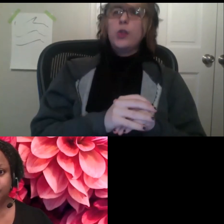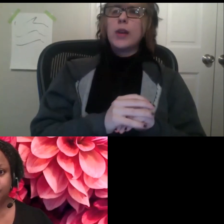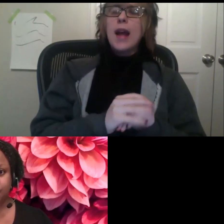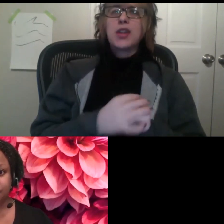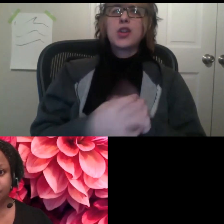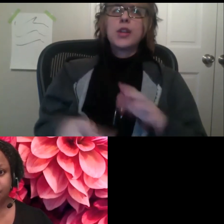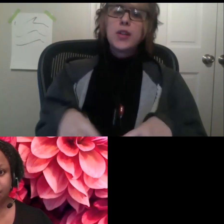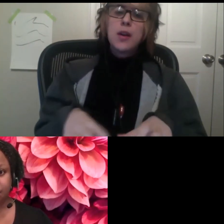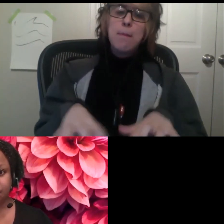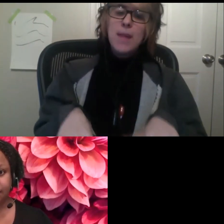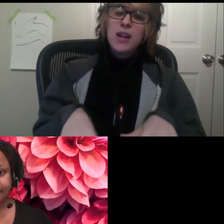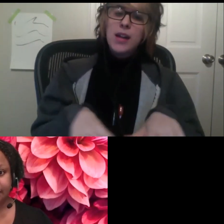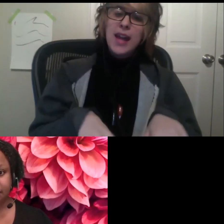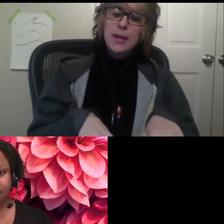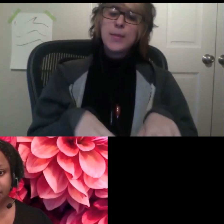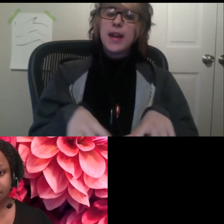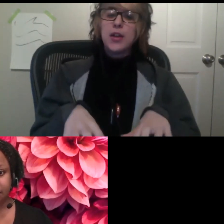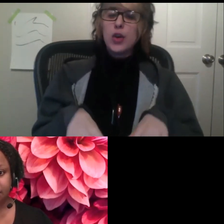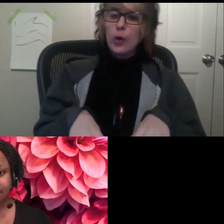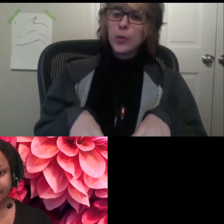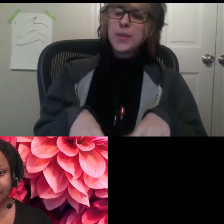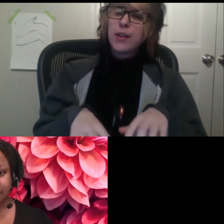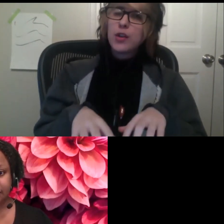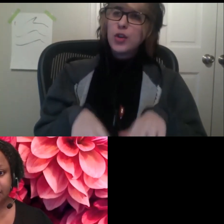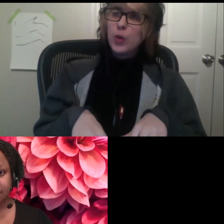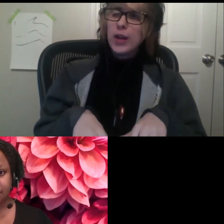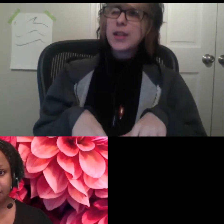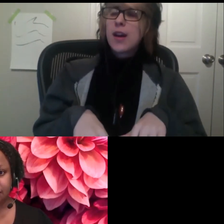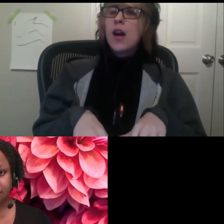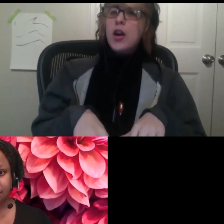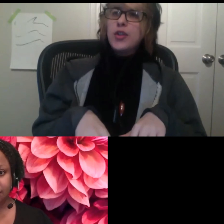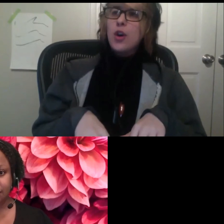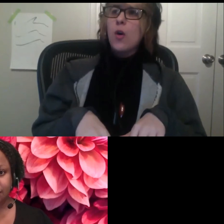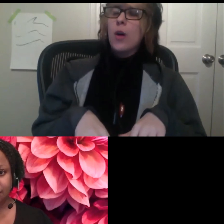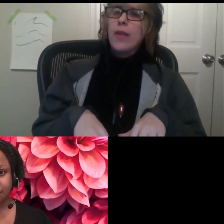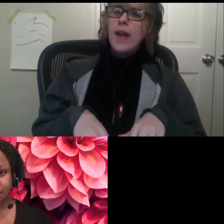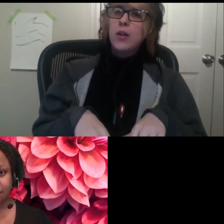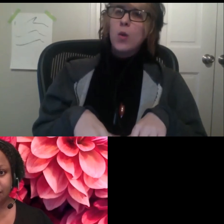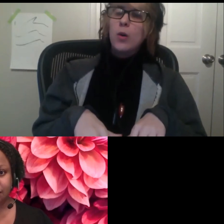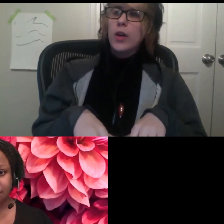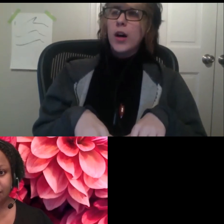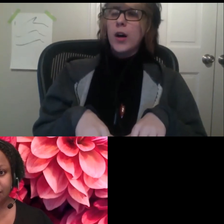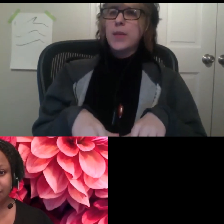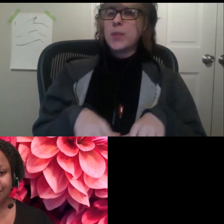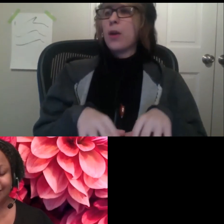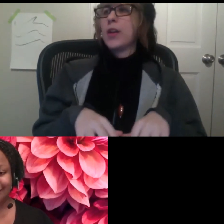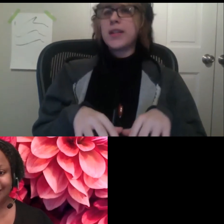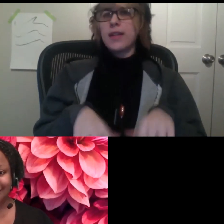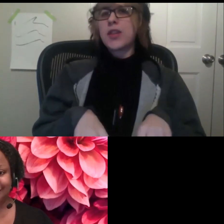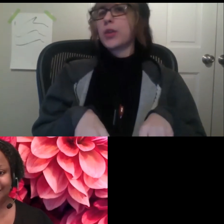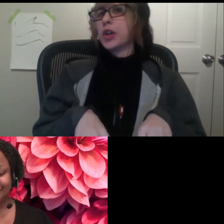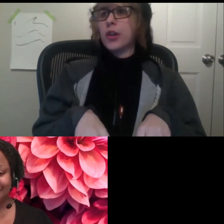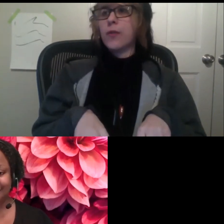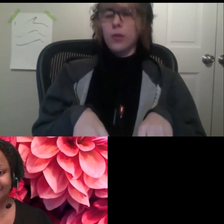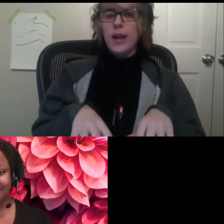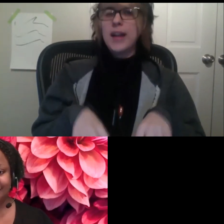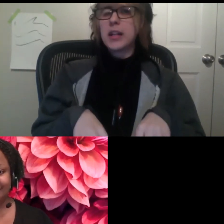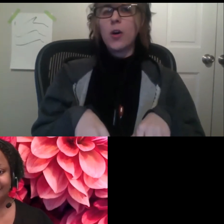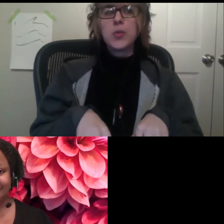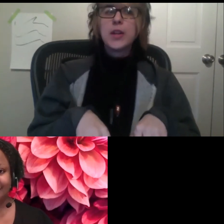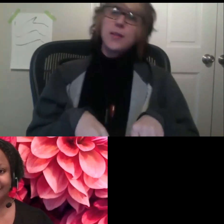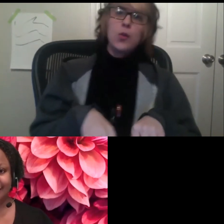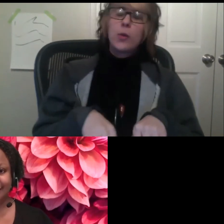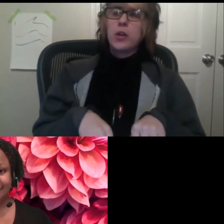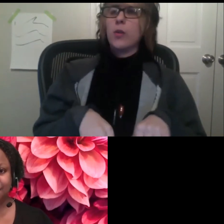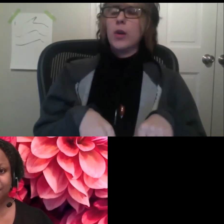you can actually submit names and terms to it so that it won't, uh, misspell things. And that's really good for land